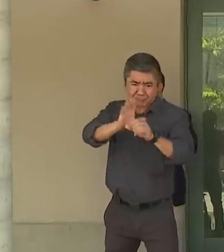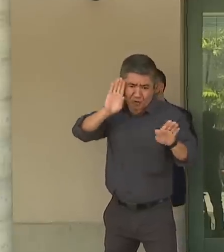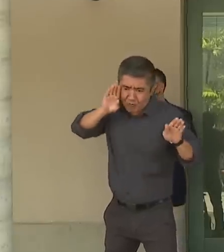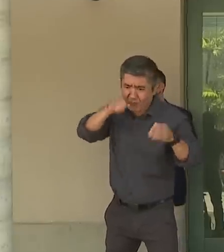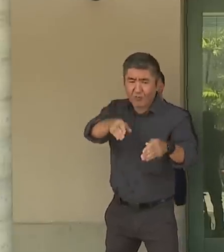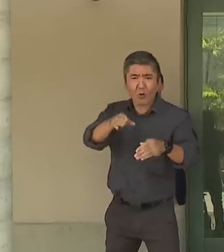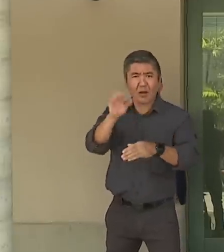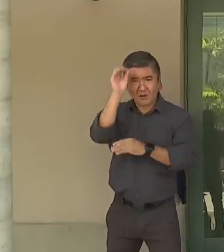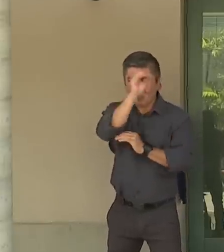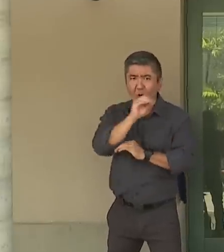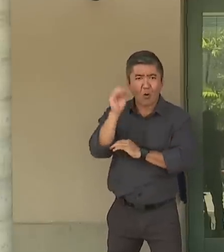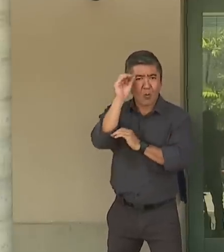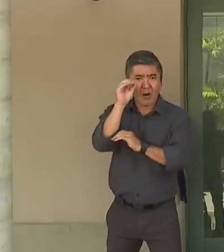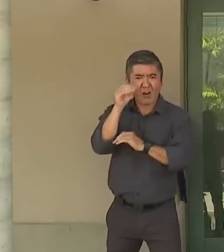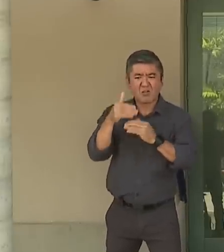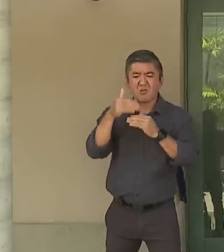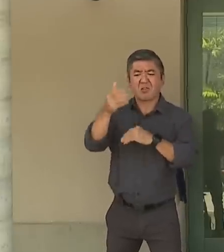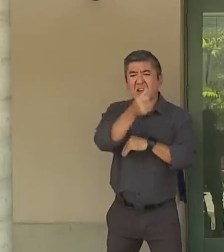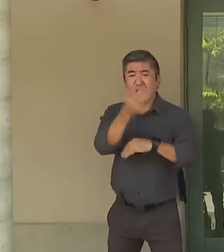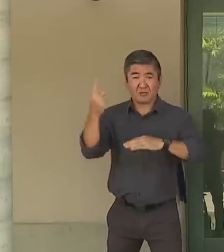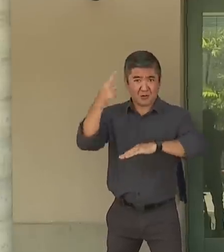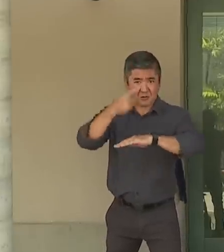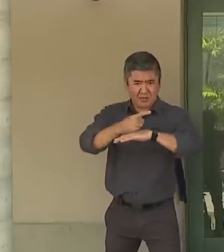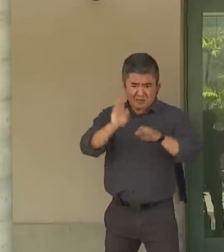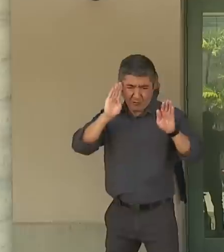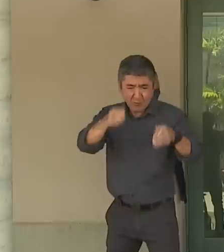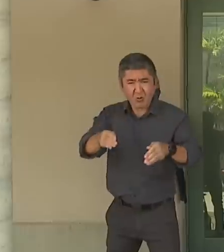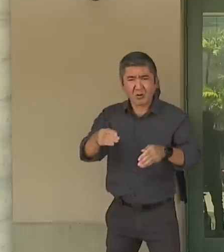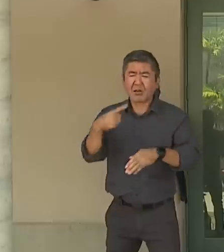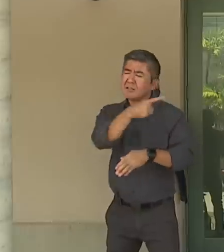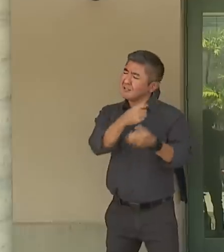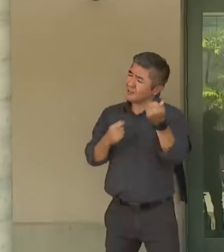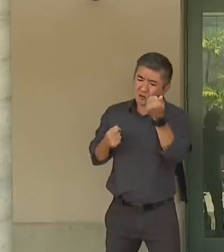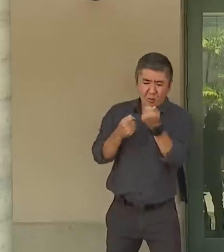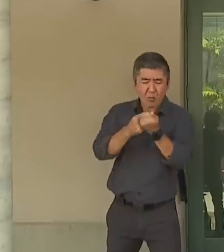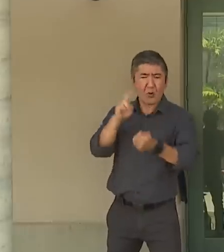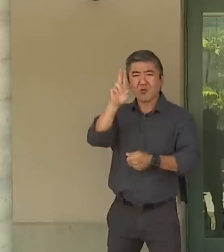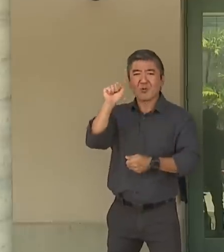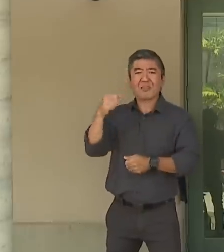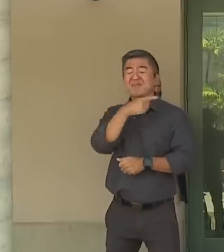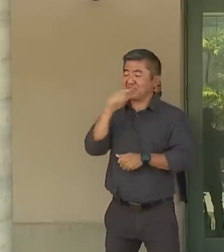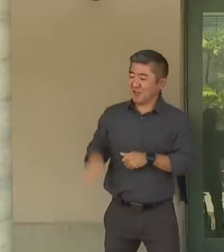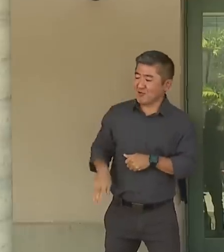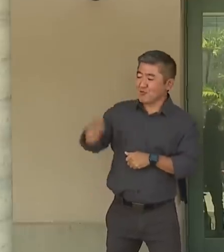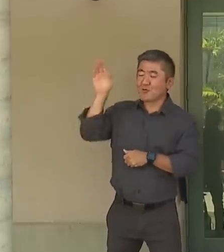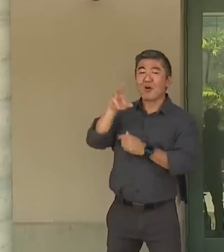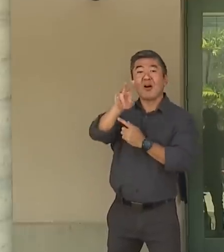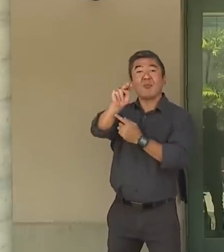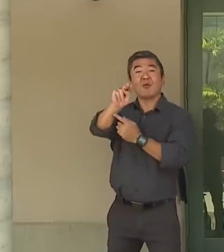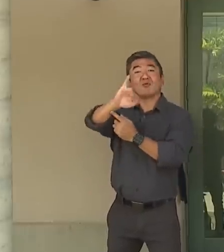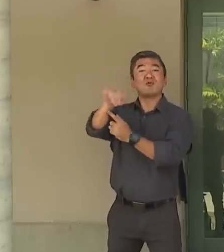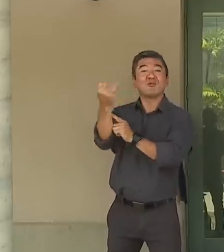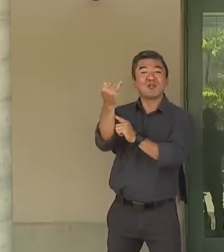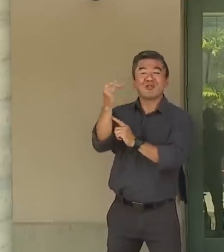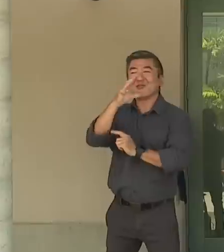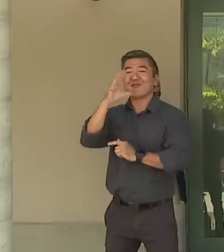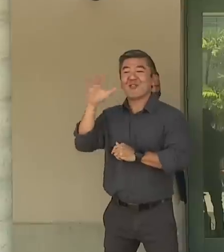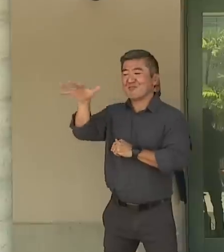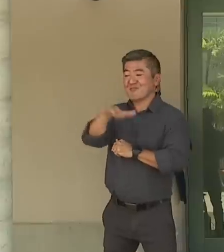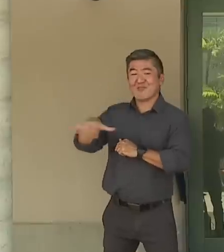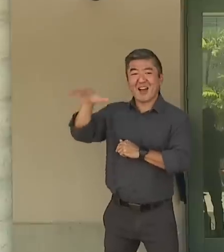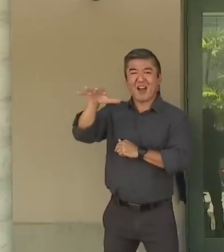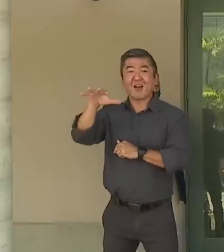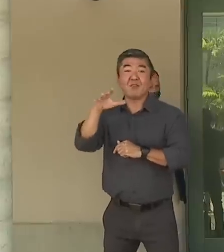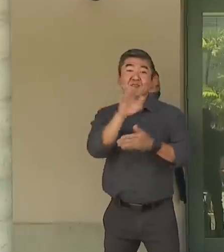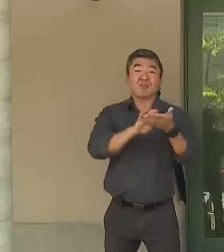to help us. You know, he's a man of his country. You know, he grew up in New Jersey in a farming community, went to UC Berkeley,